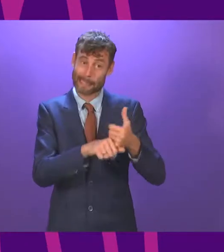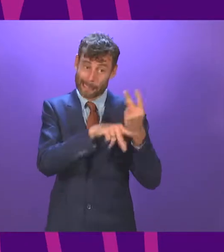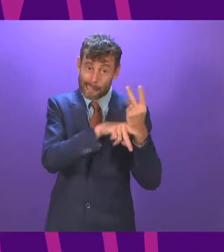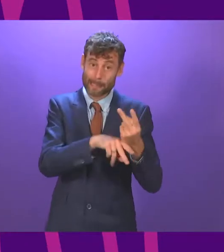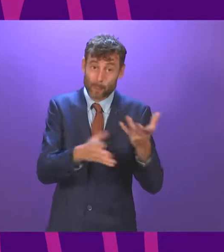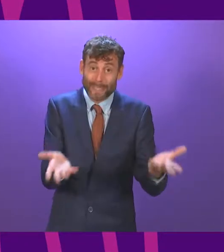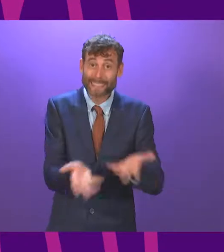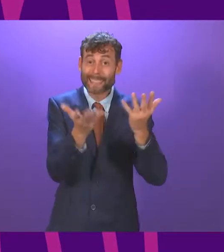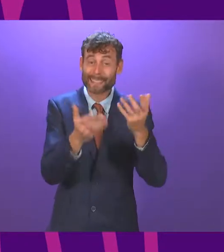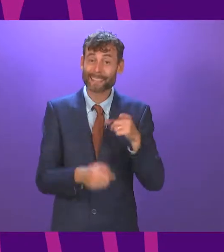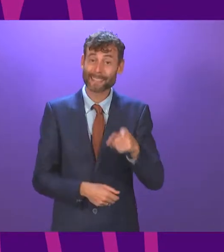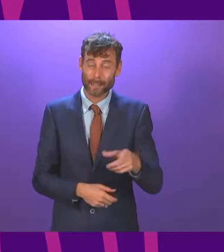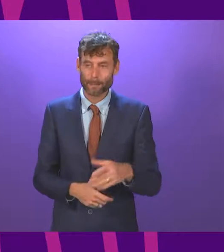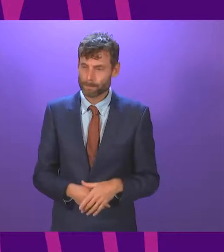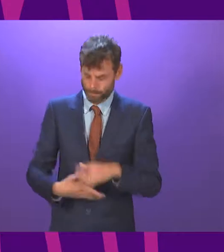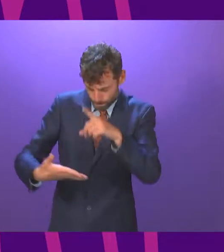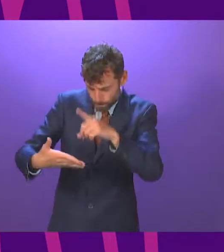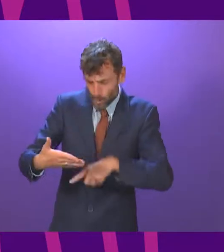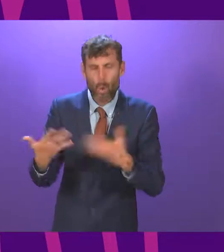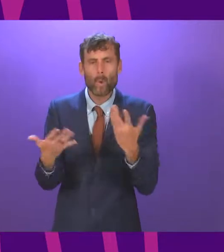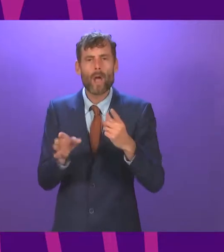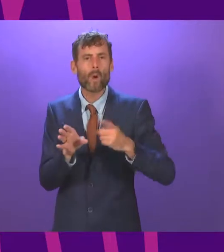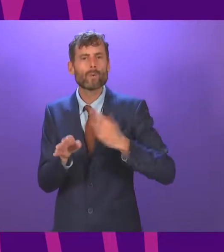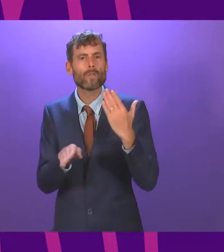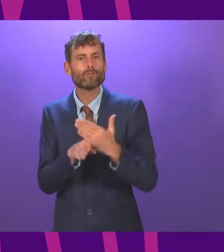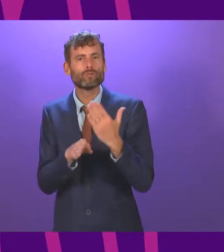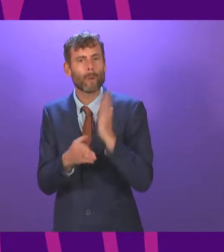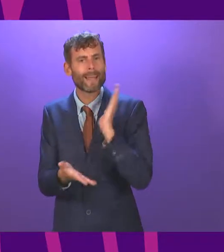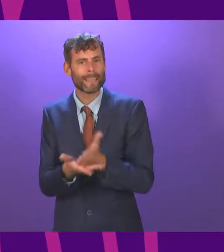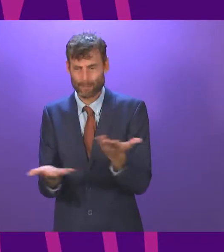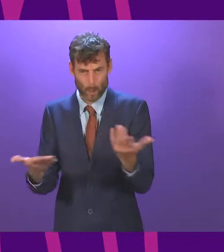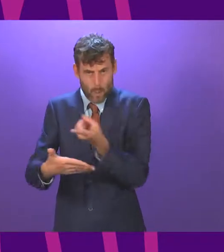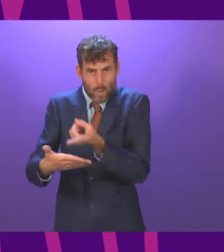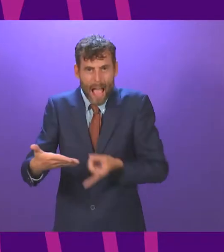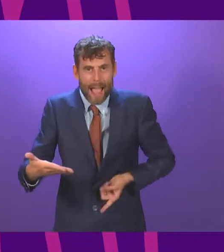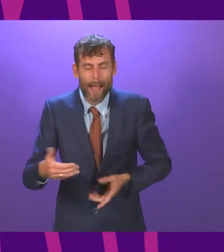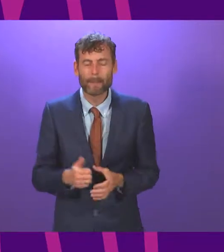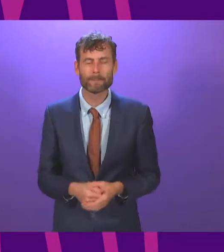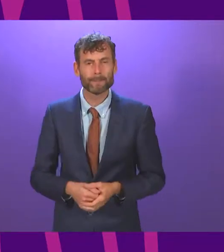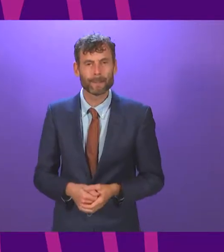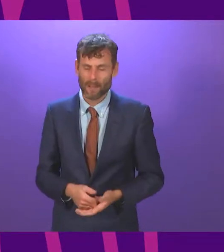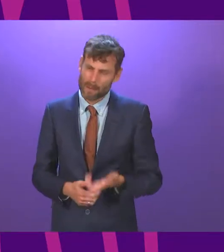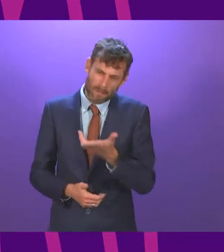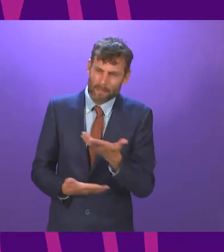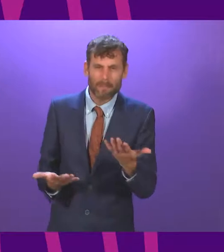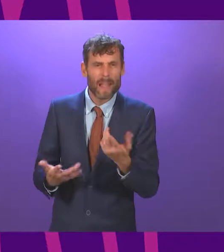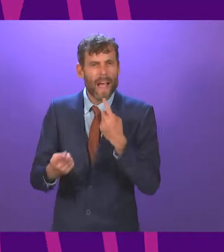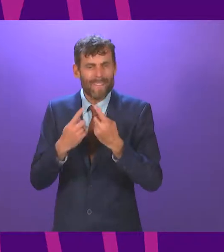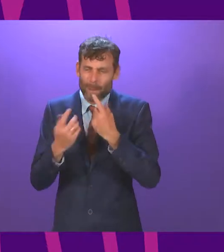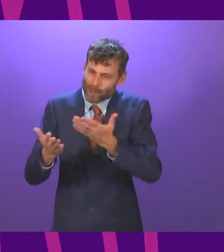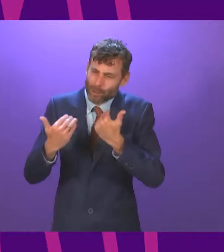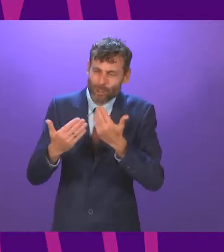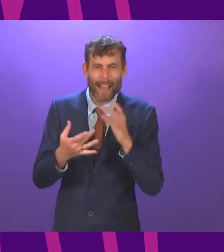youth job guarantee and we are still left with little to no detail at all on what was